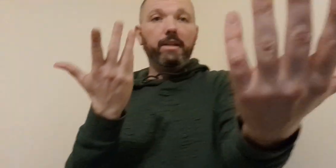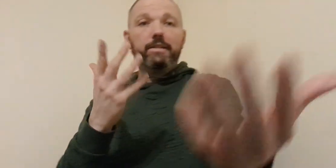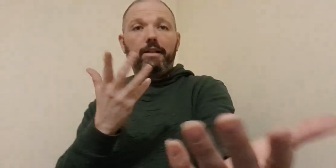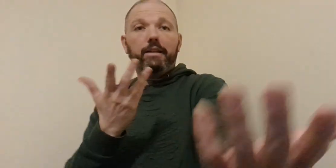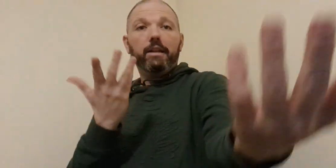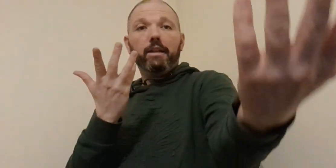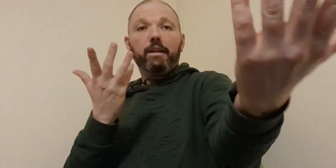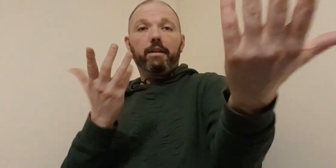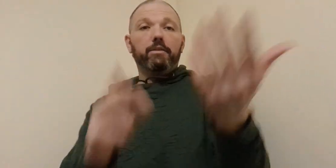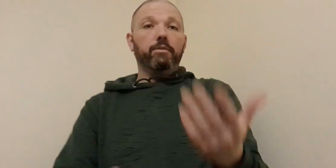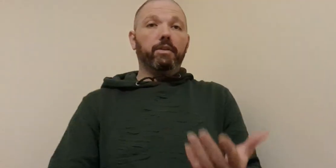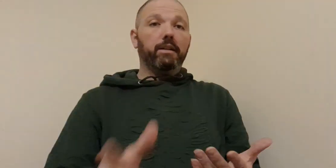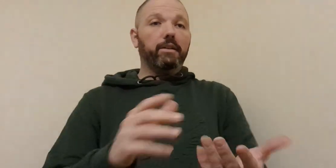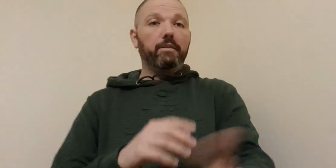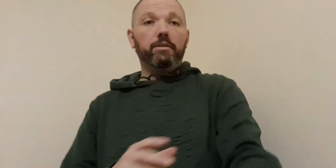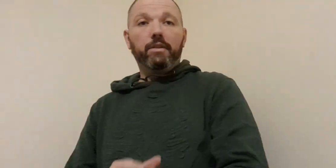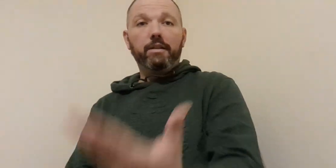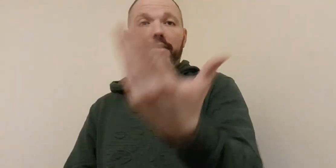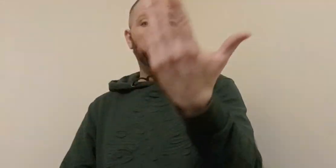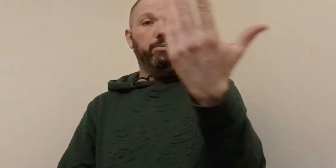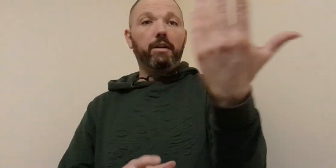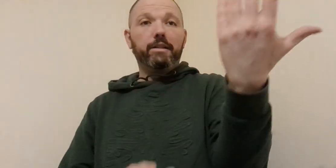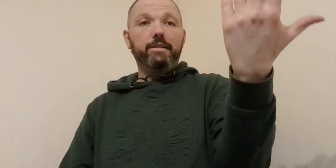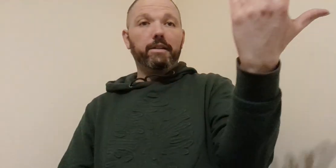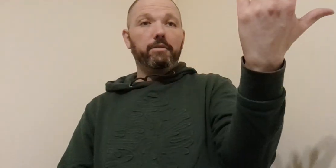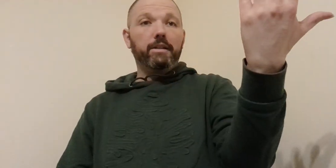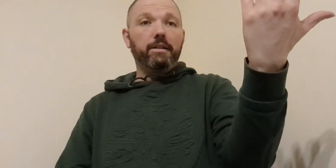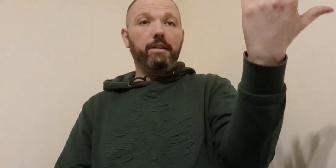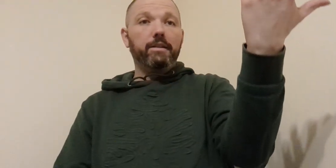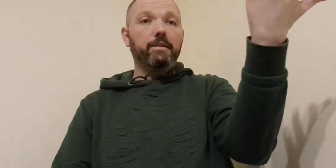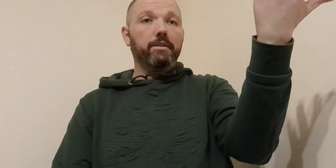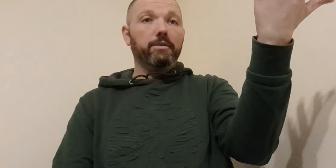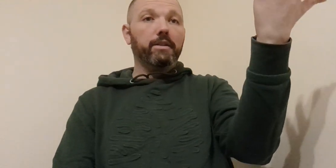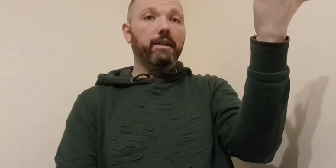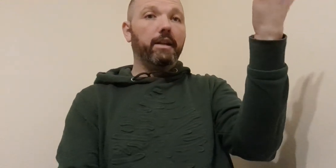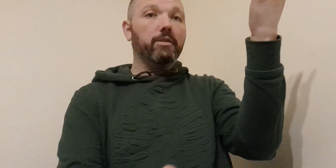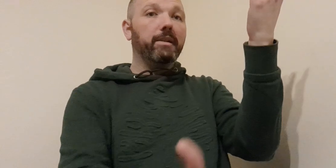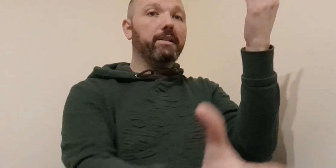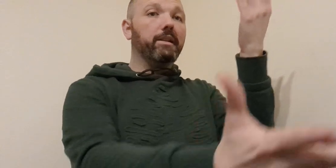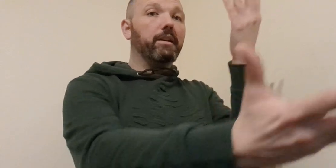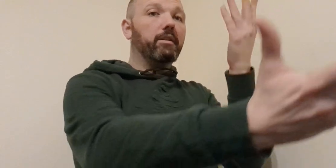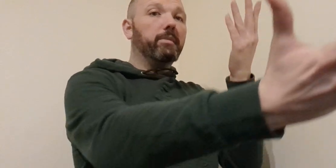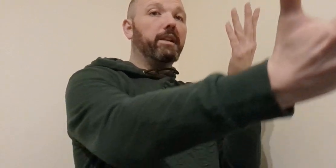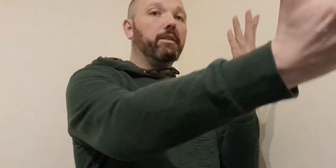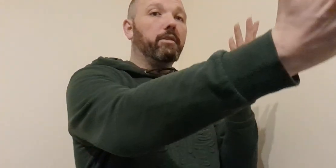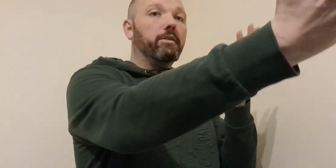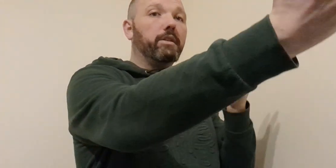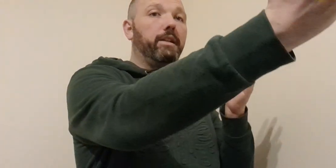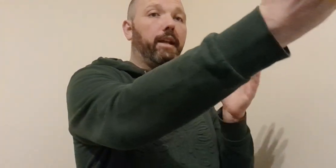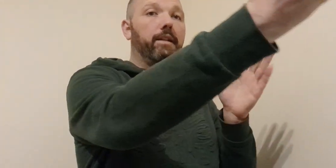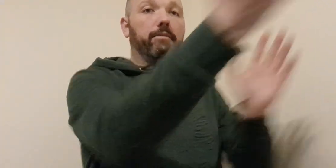basically you've kind of you've kind of let go brought let's let go in on this let go side and you're basically kind of coming in underneath and